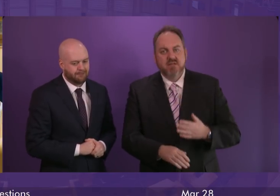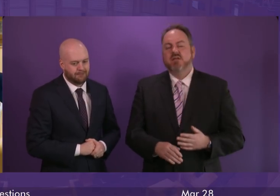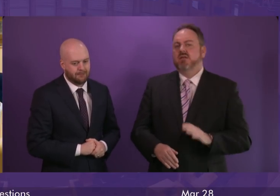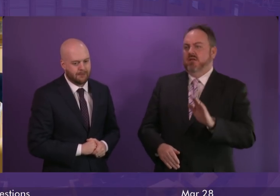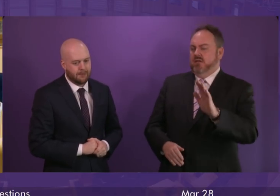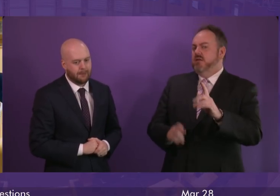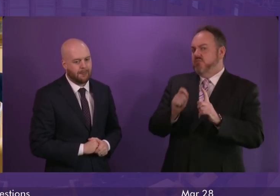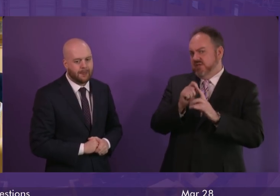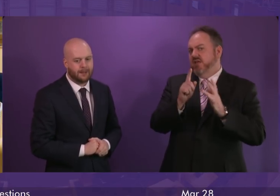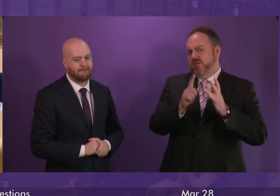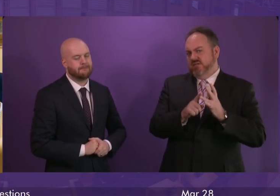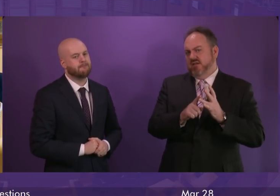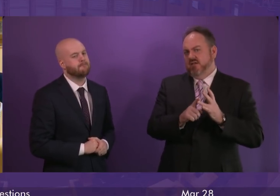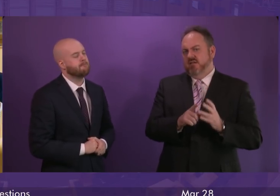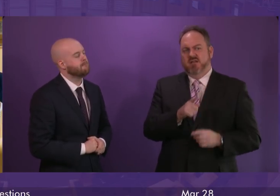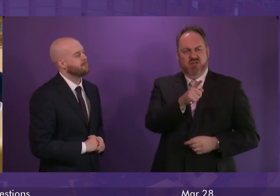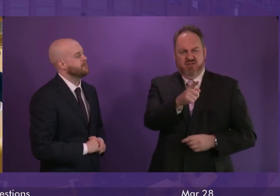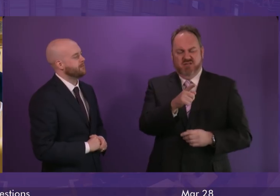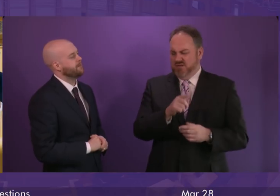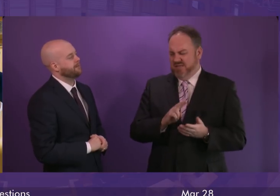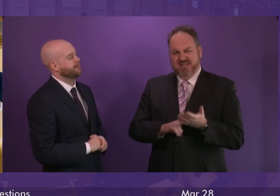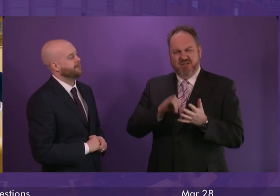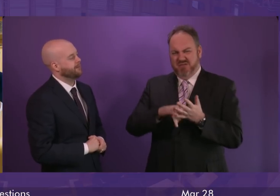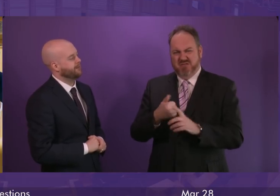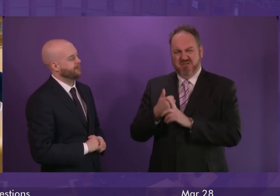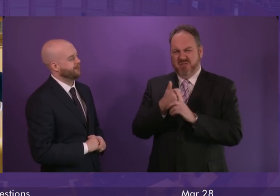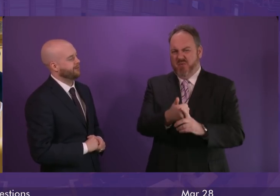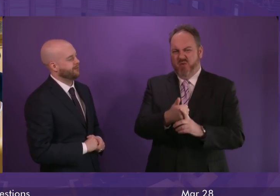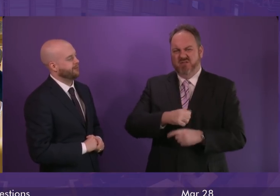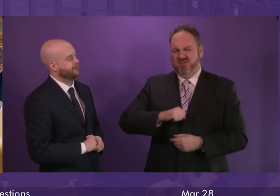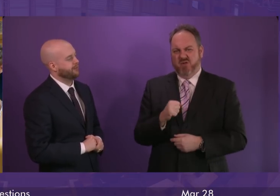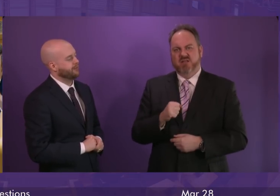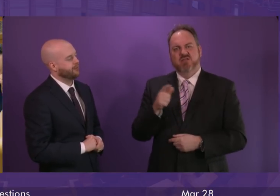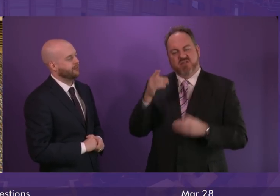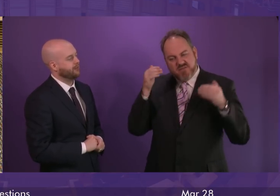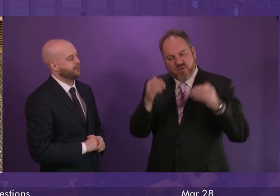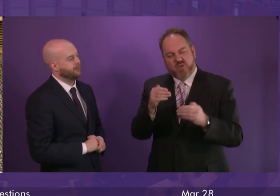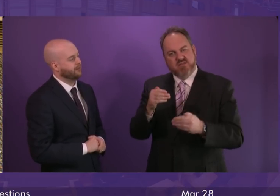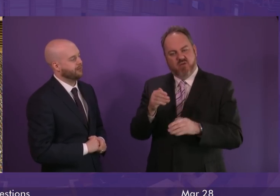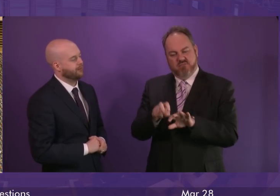Presiding officer, Nicola Sturgeon doesn't stand up for the Scottish interests, she stands up for the nationalist interests. APPLAUSE